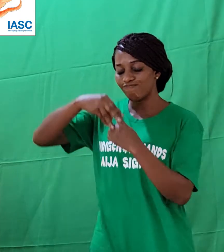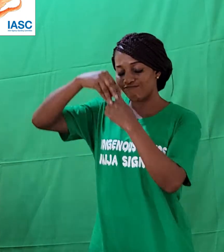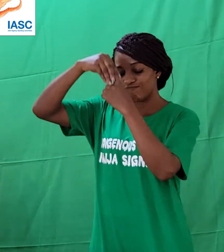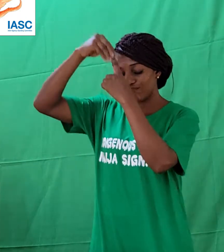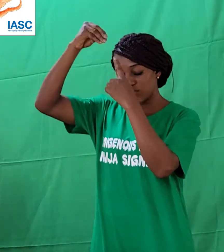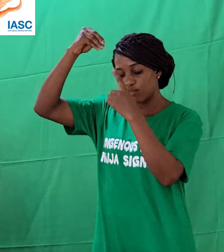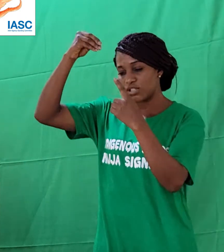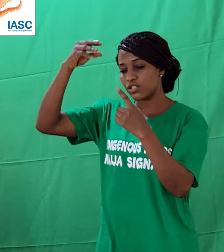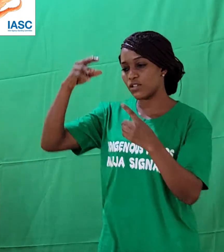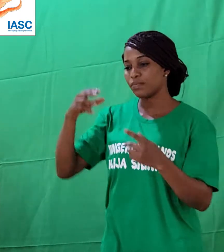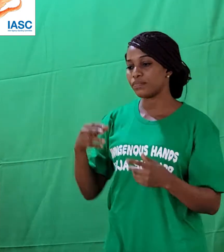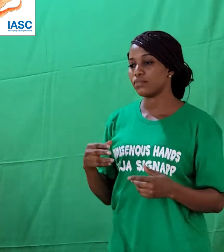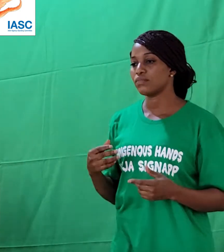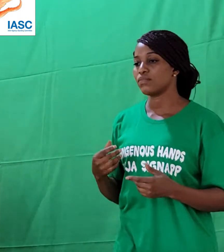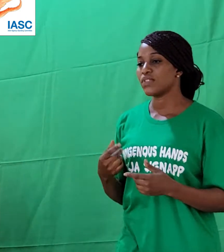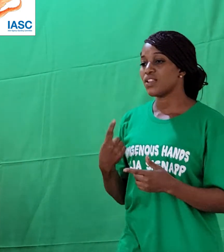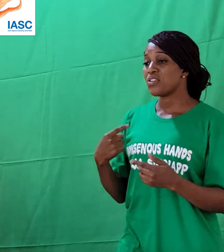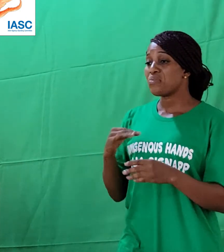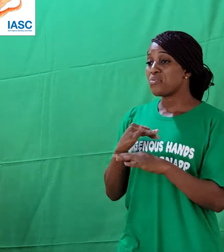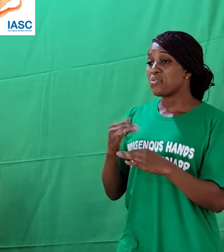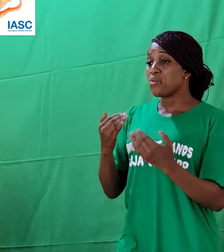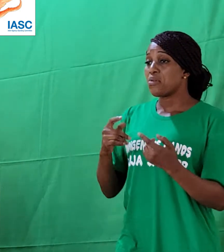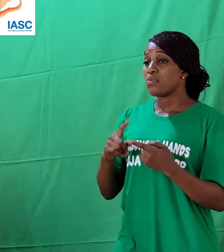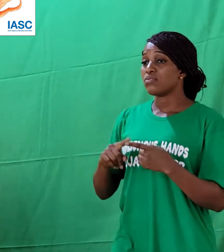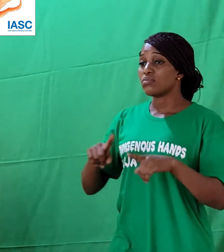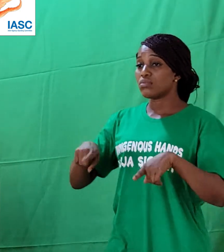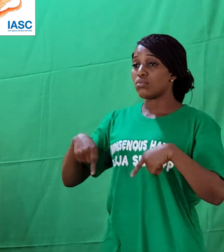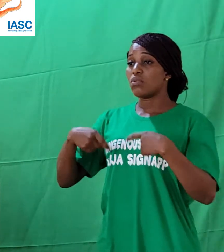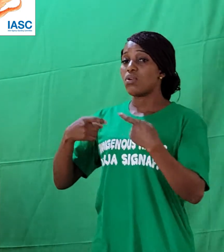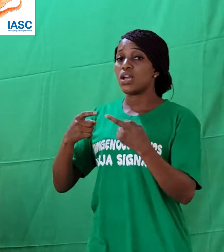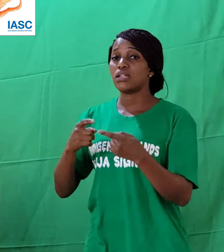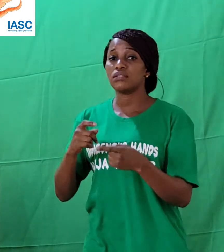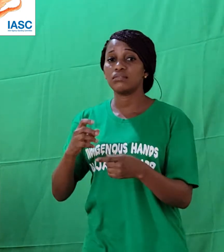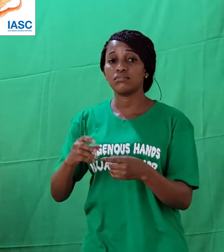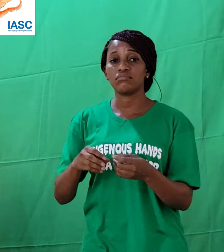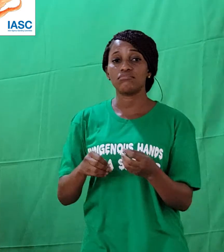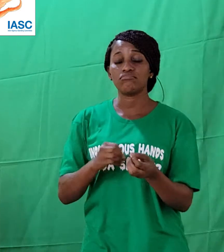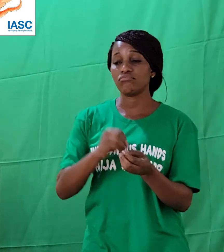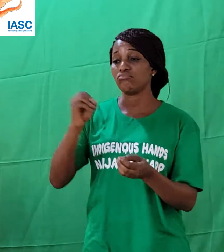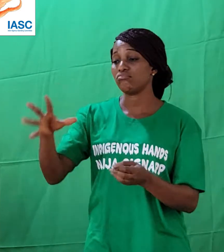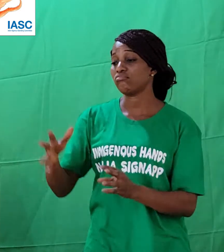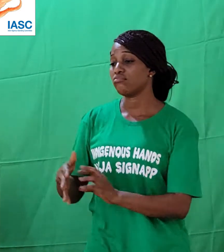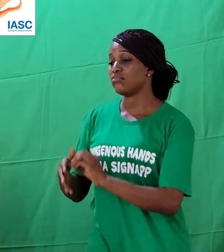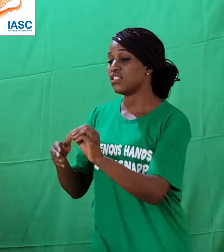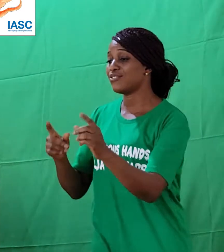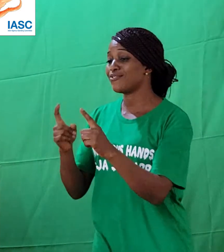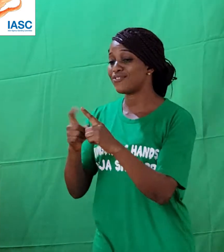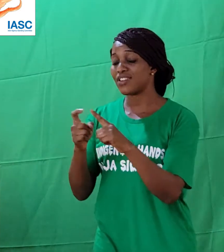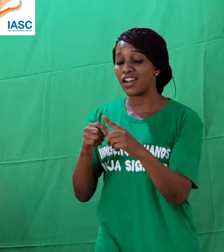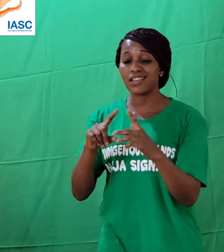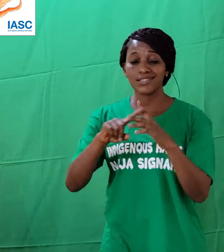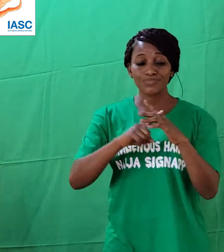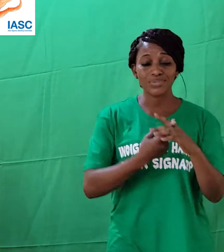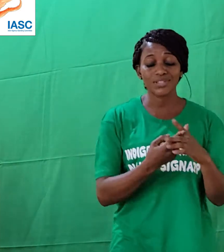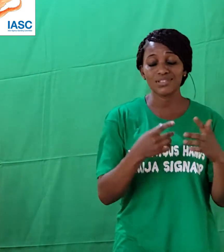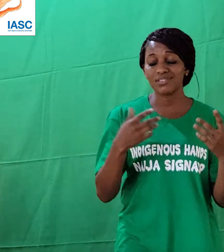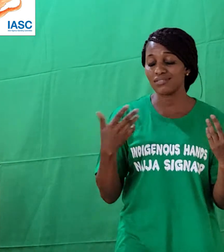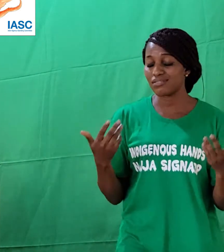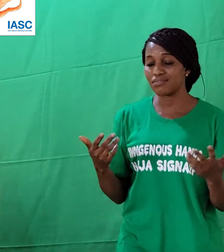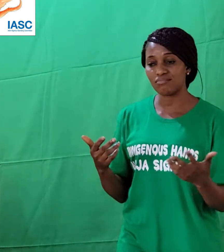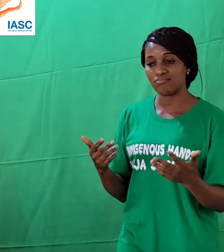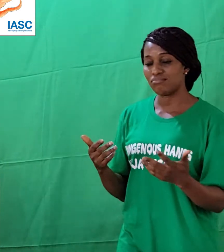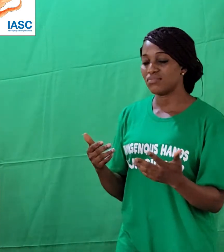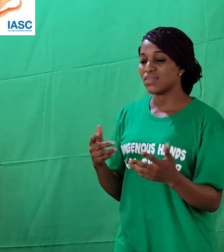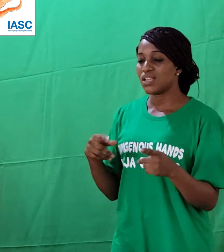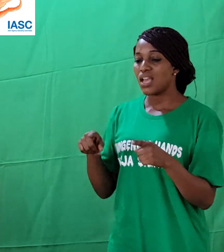rice beans and any other food item or whatever to the Deaf children with some in that school